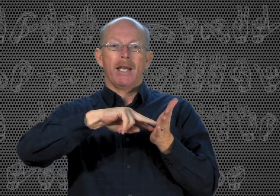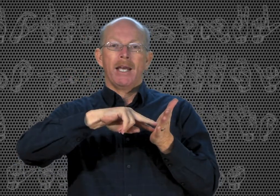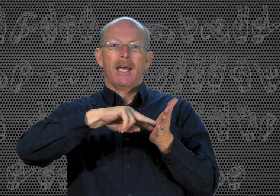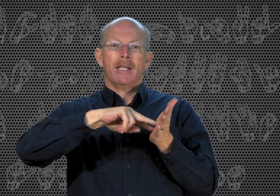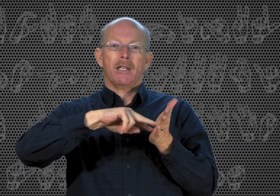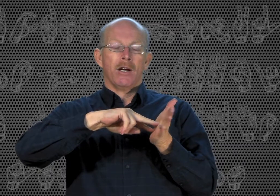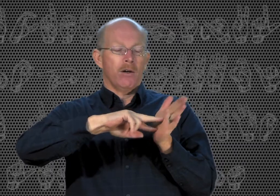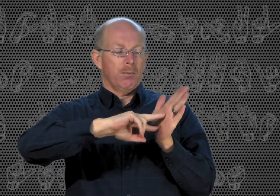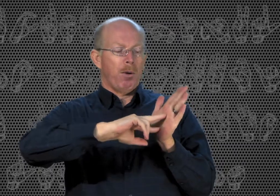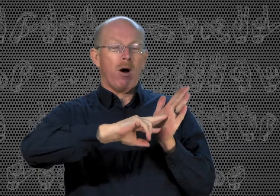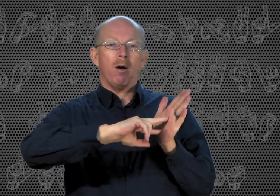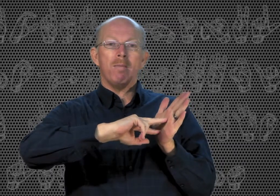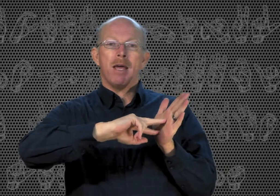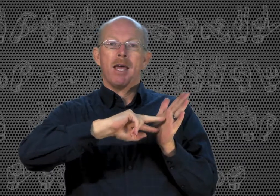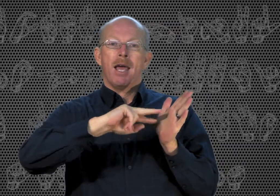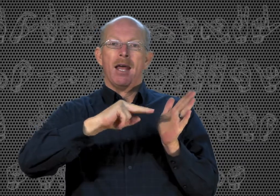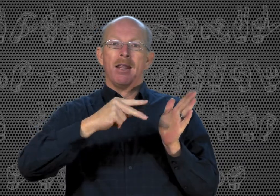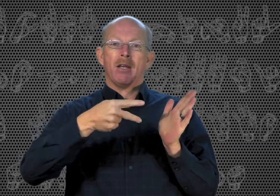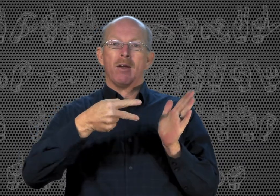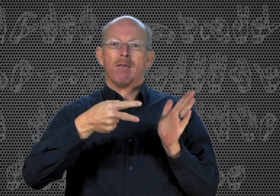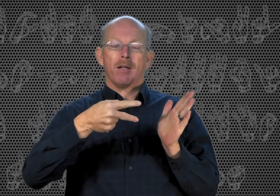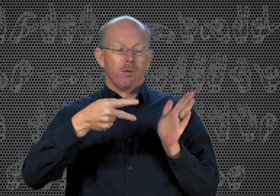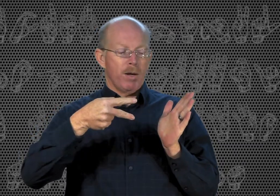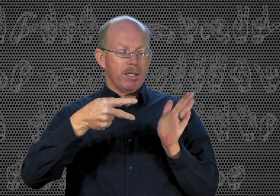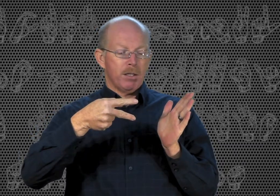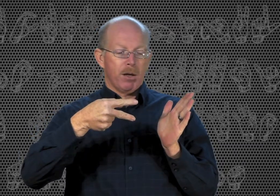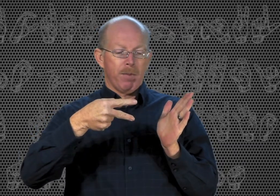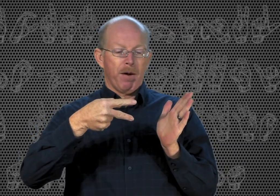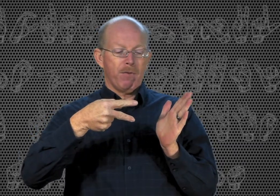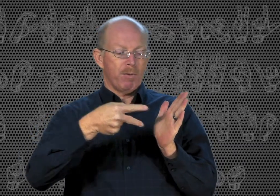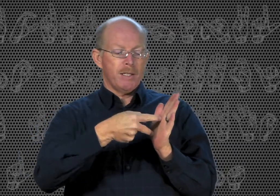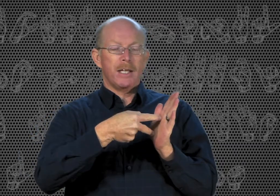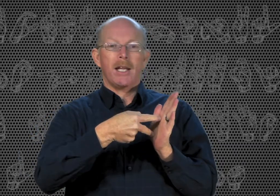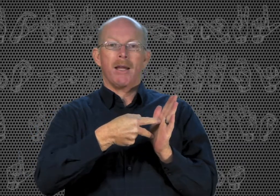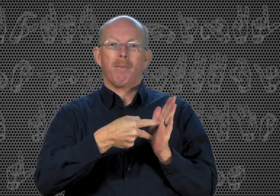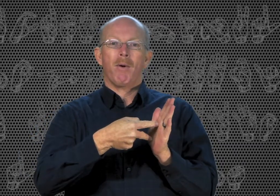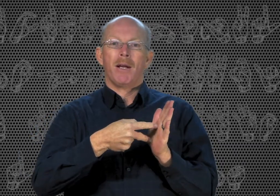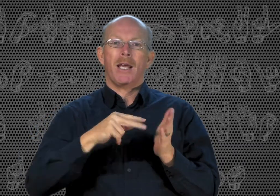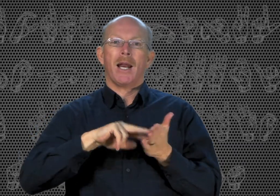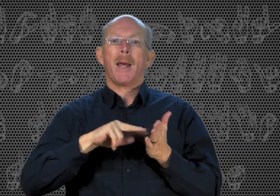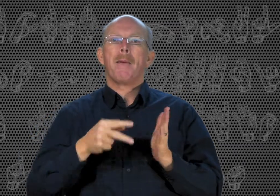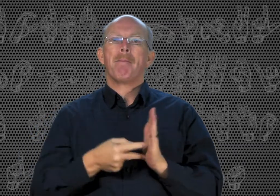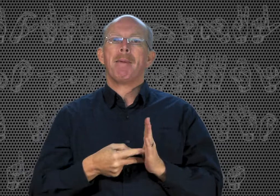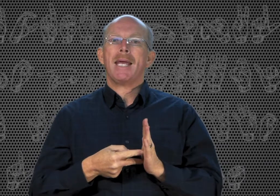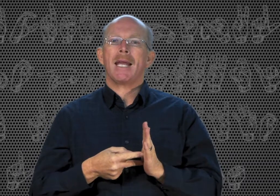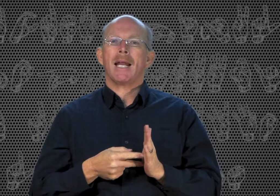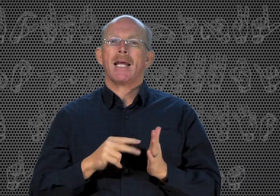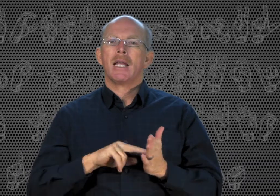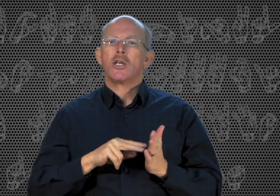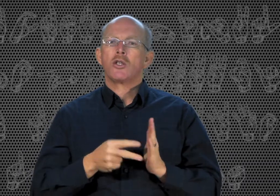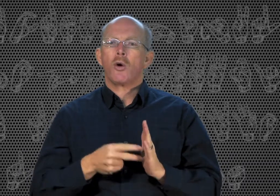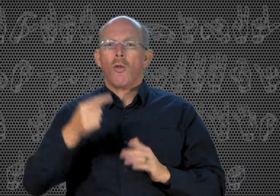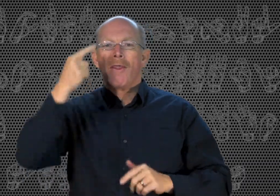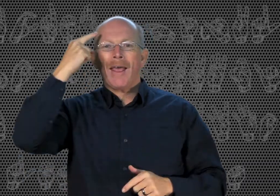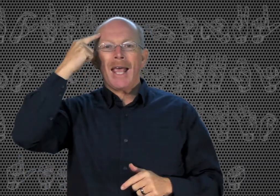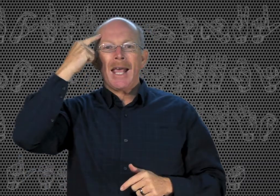into your palm. And then you give it a twist. You come off. Twist it. And poke it again. Mean. So think